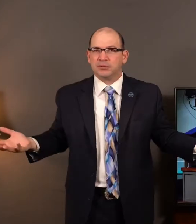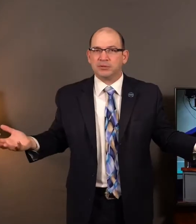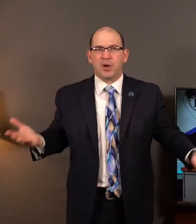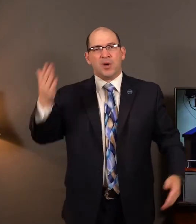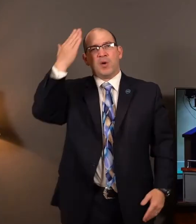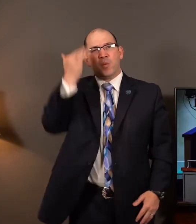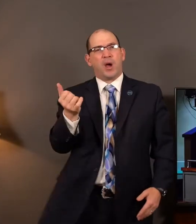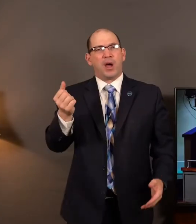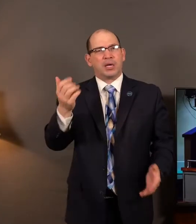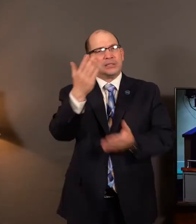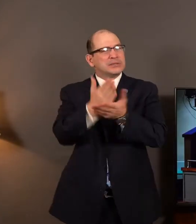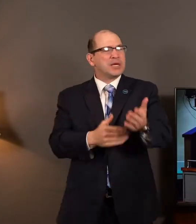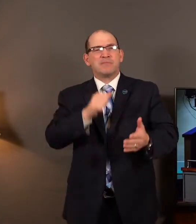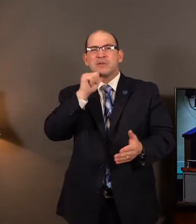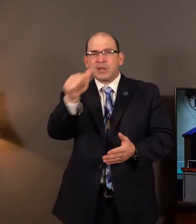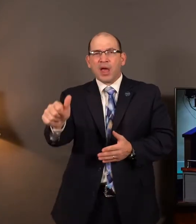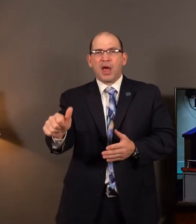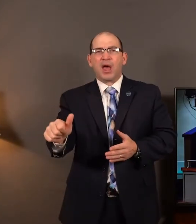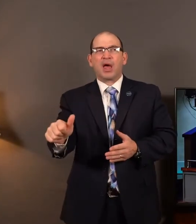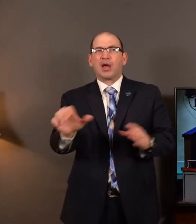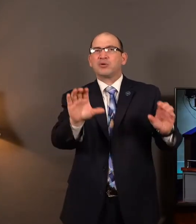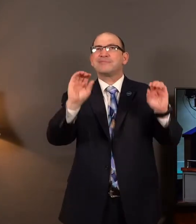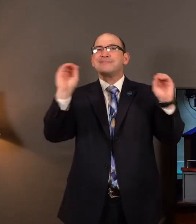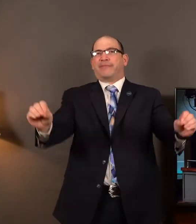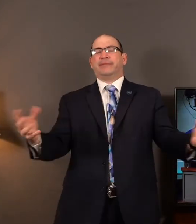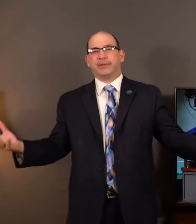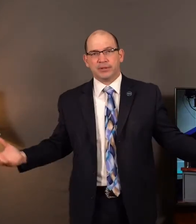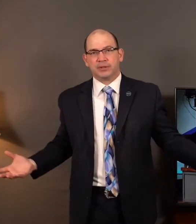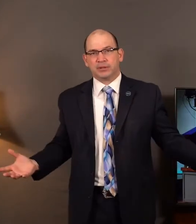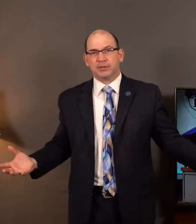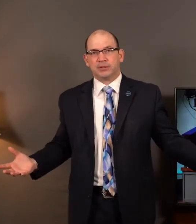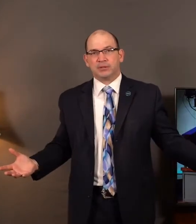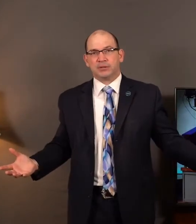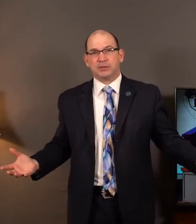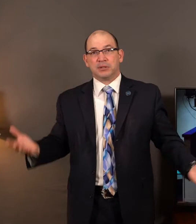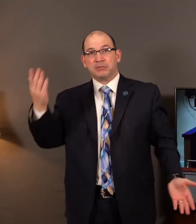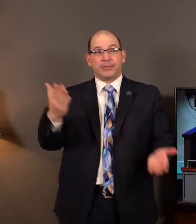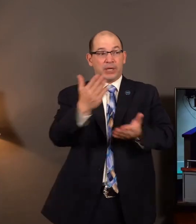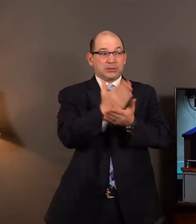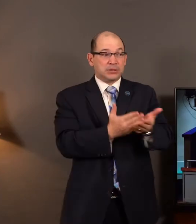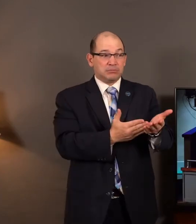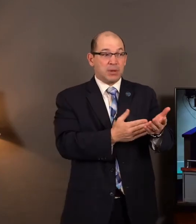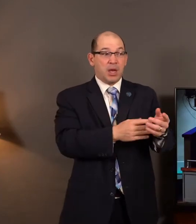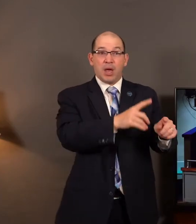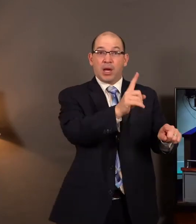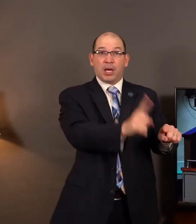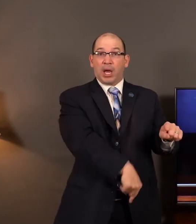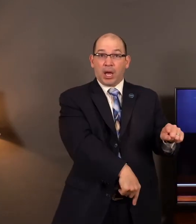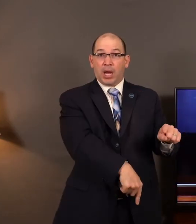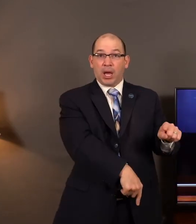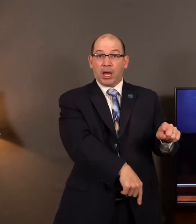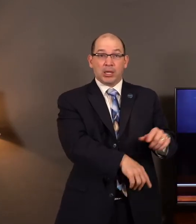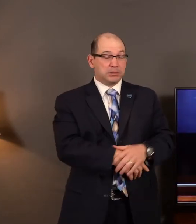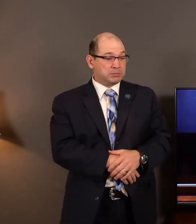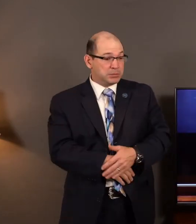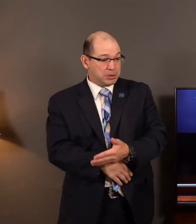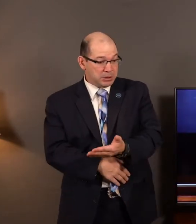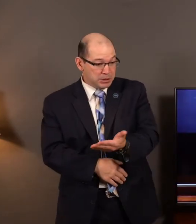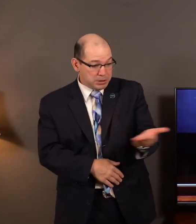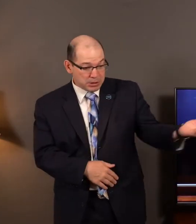are not doing more? Well for some it's inability. They've come to a place in their life where they don't